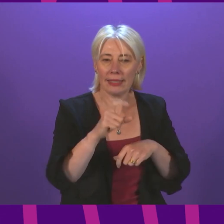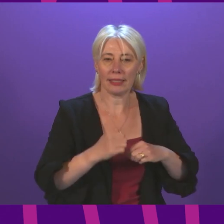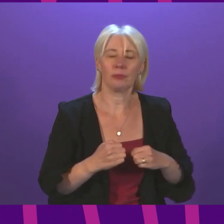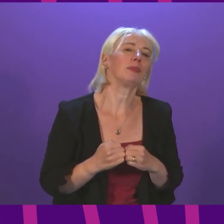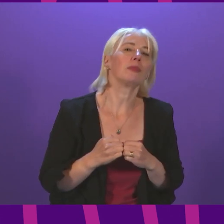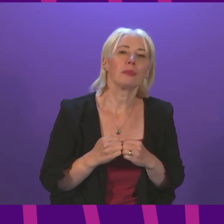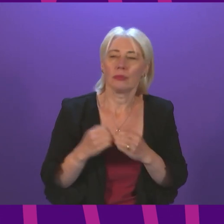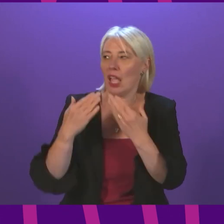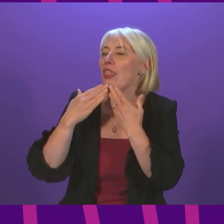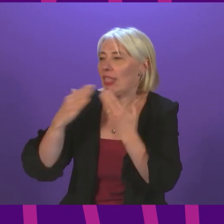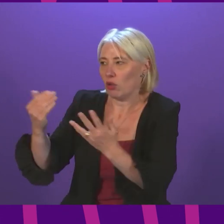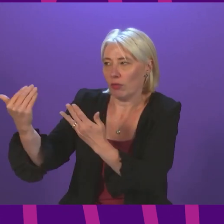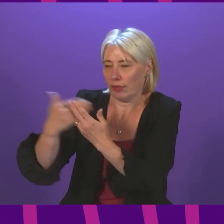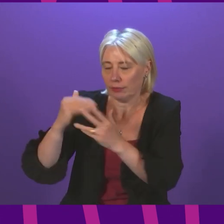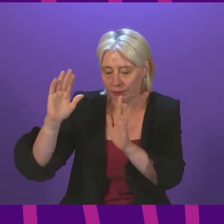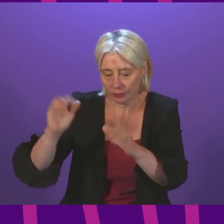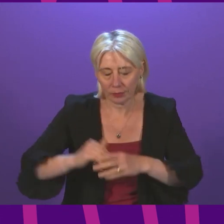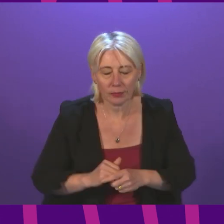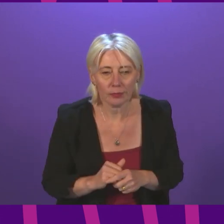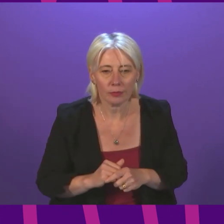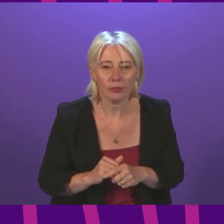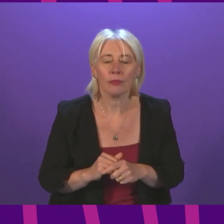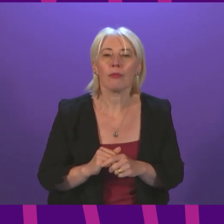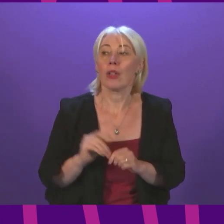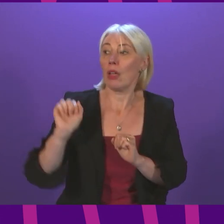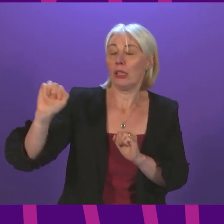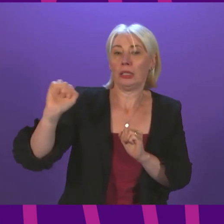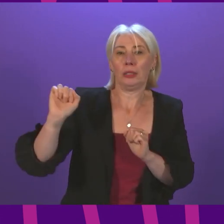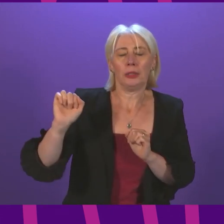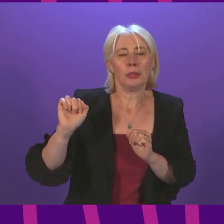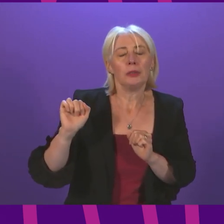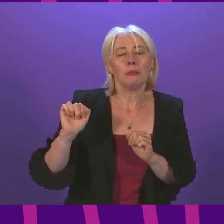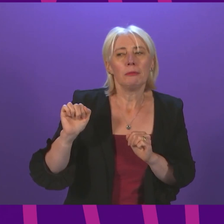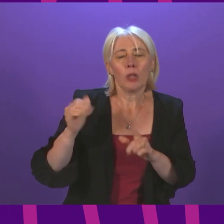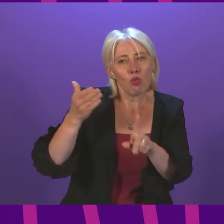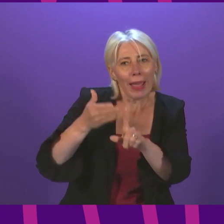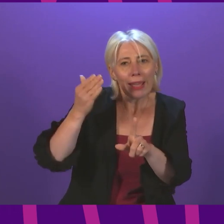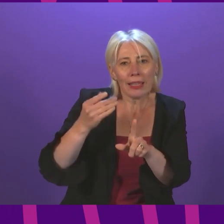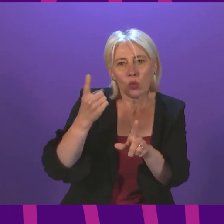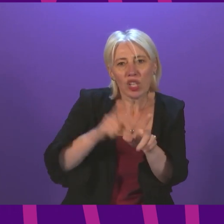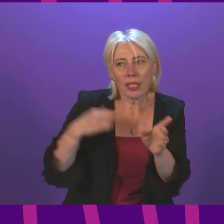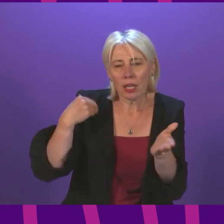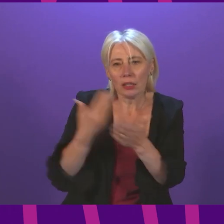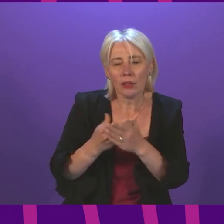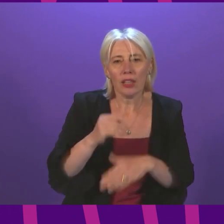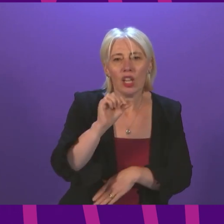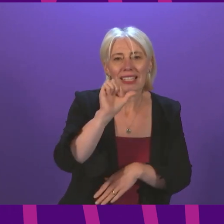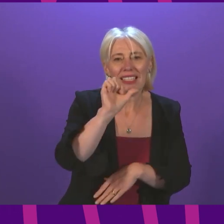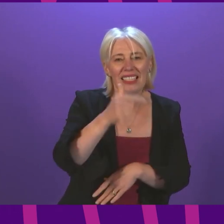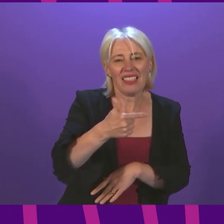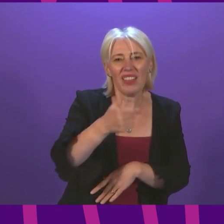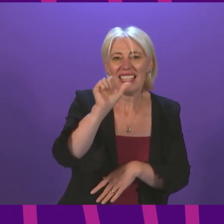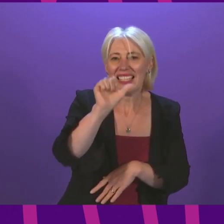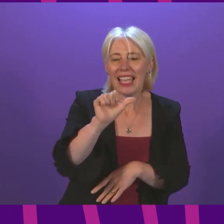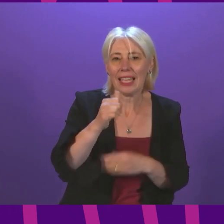thank you for taking the intervention. Does the member recognise that in the last year, more than 76,000